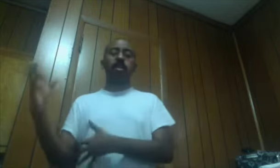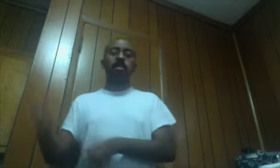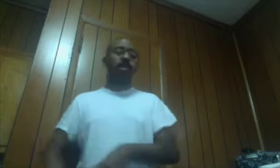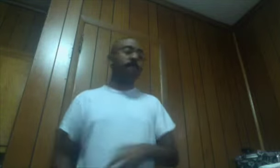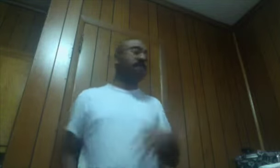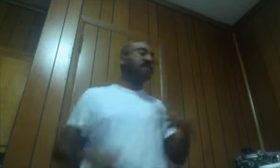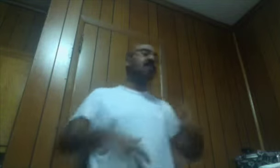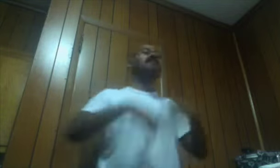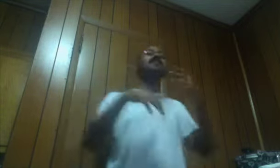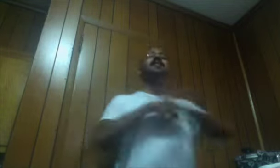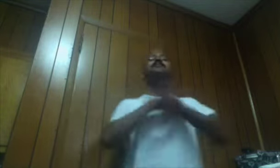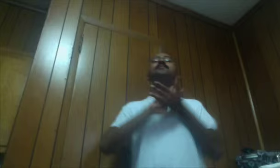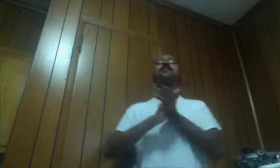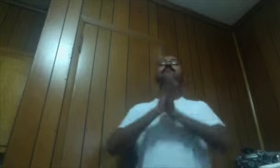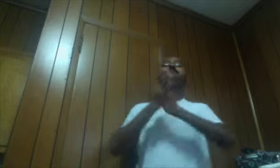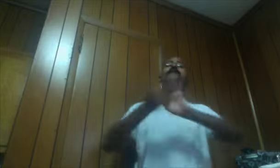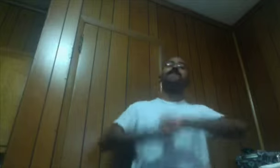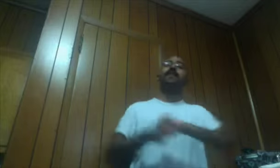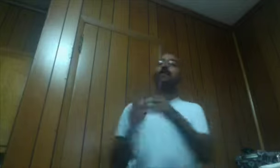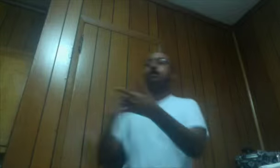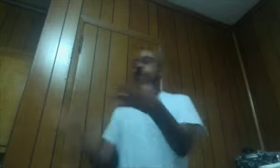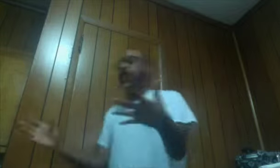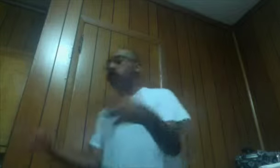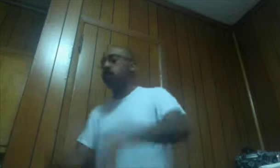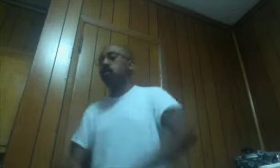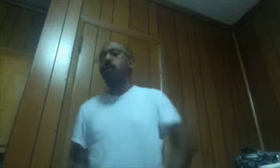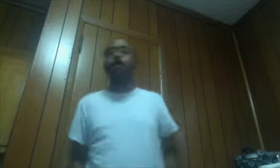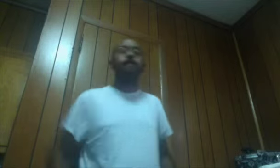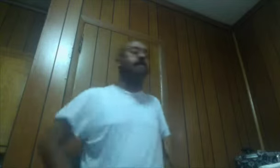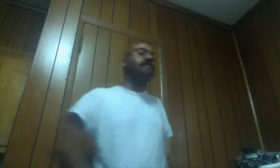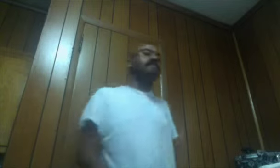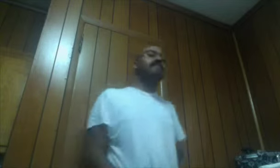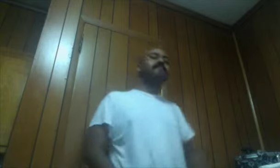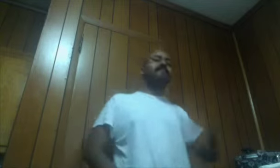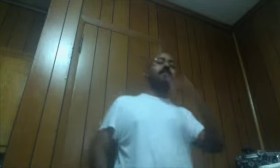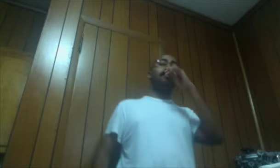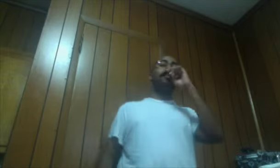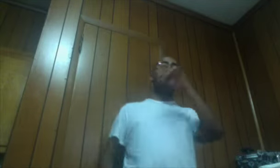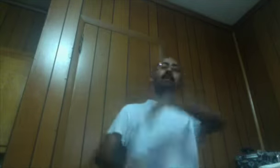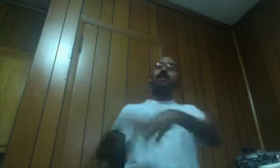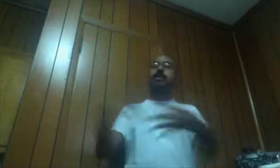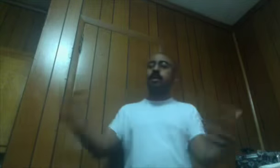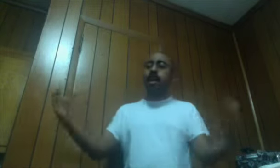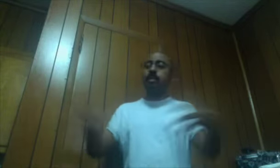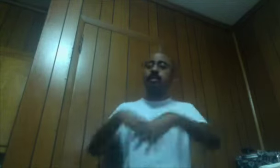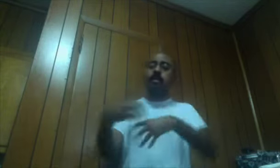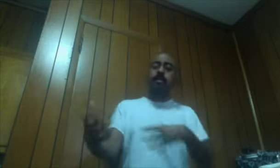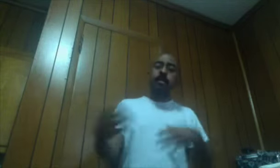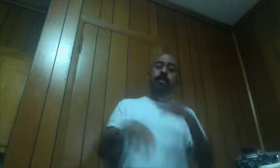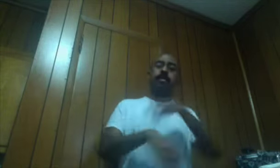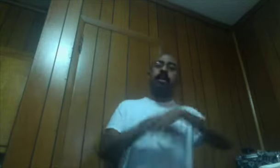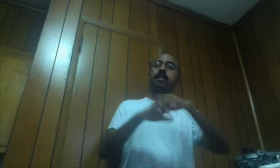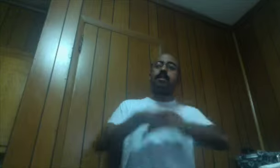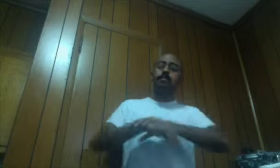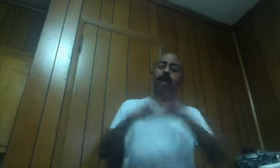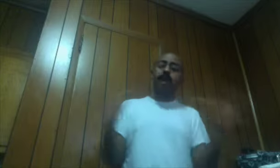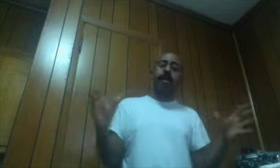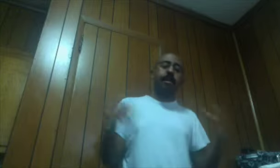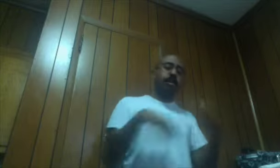No This has the same sort of feel As Dead Man Wonderland The art style is similar It's not a dramatic Um